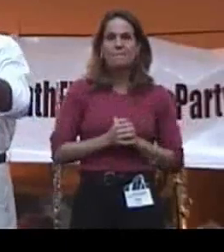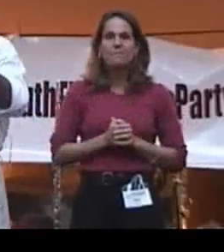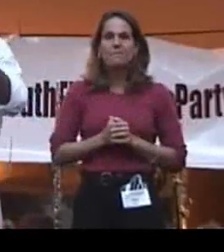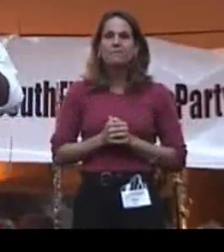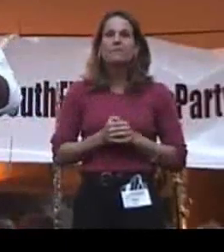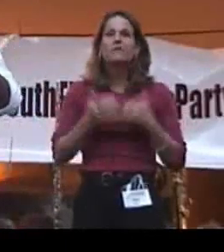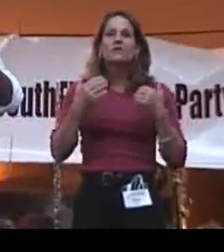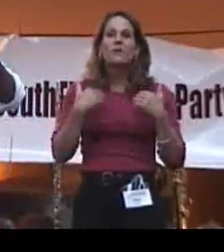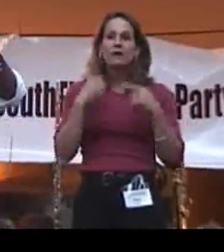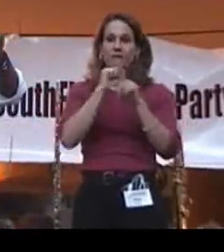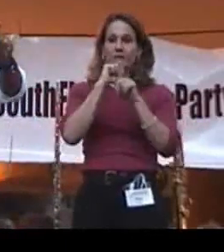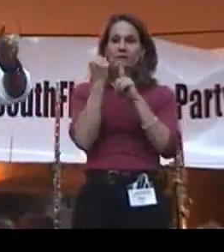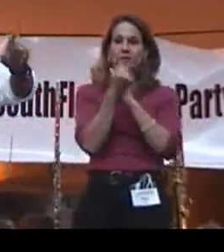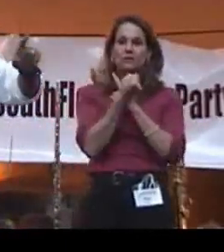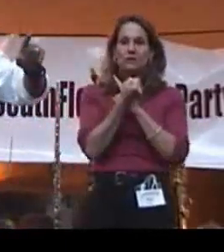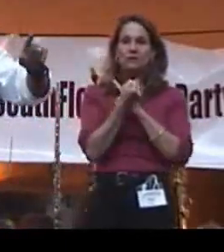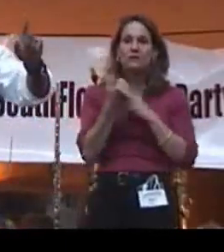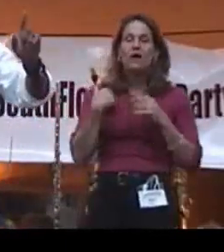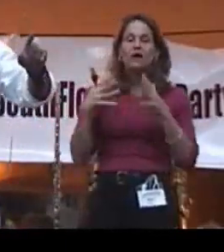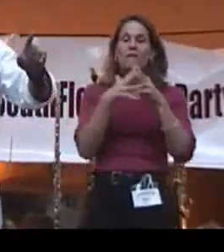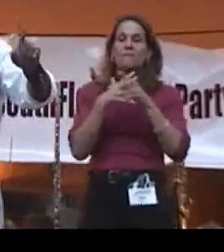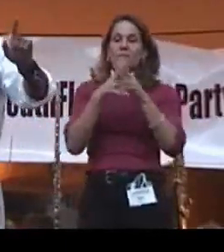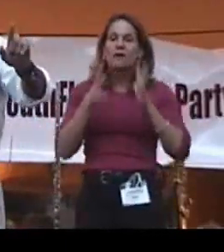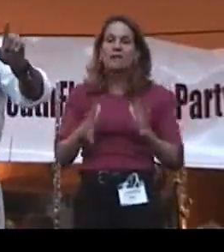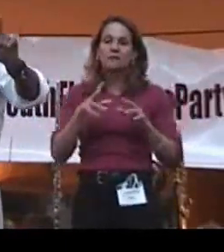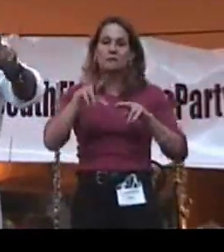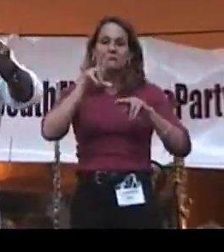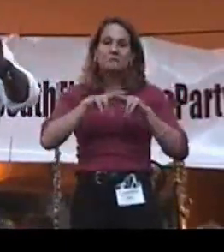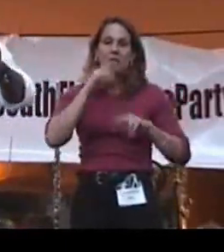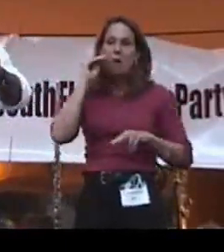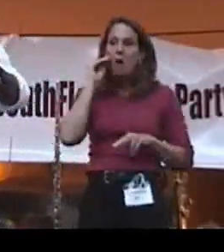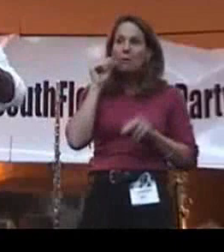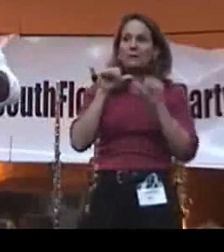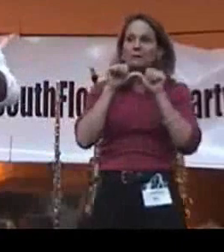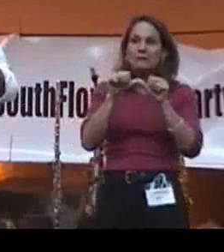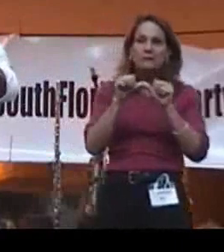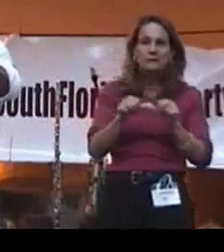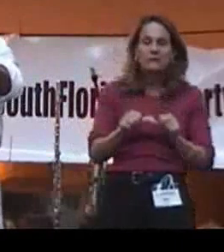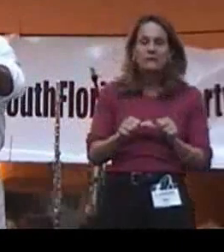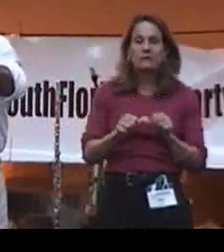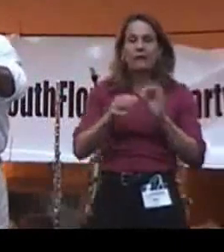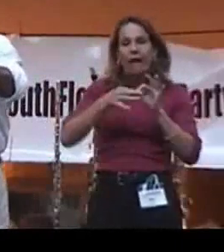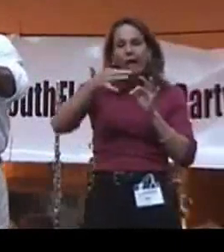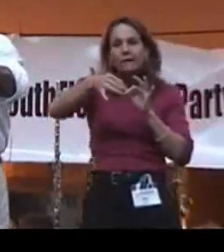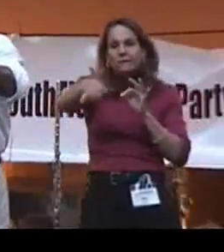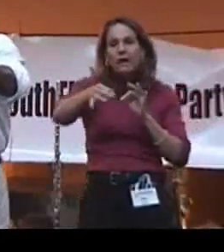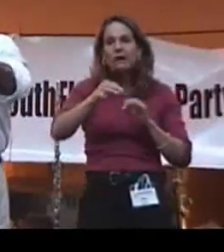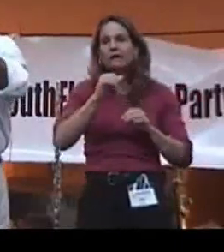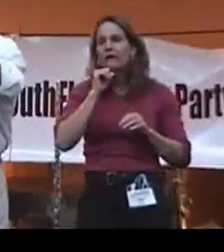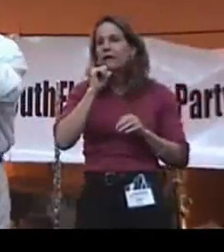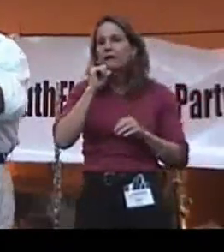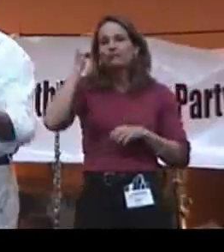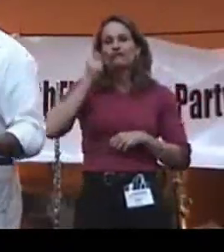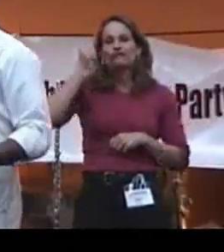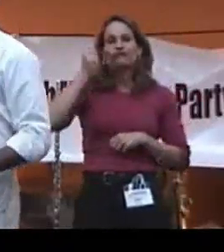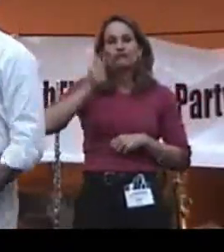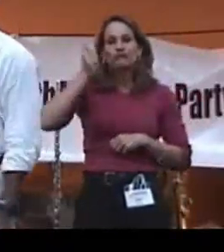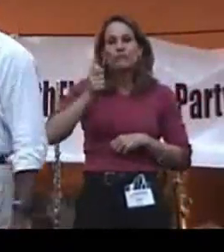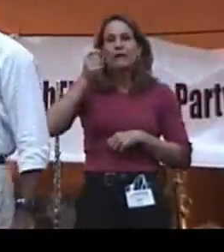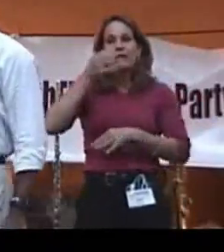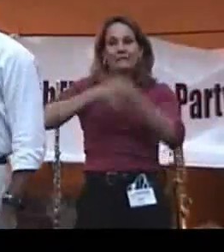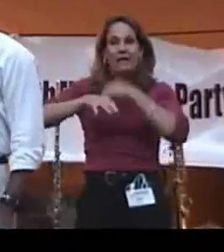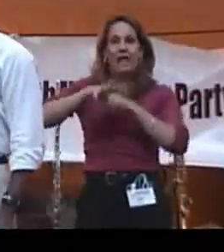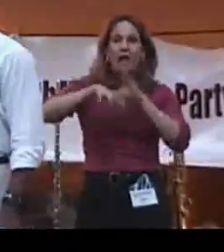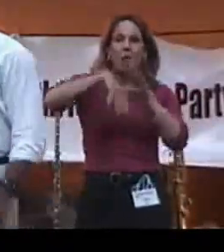you will have a situation where we have Americans that want to sit at home and continue to get extended unemployment benefits instead of getting out and